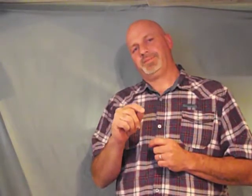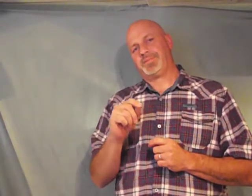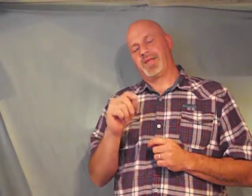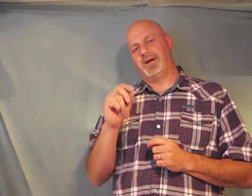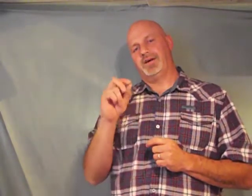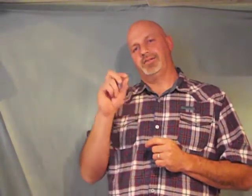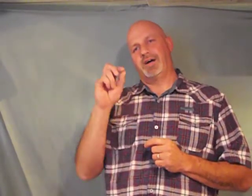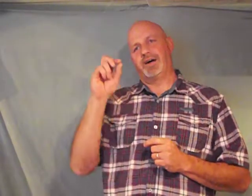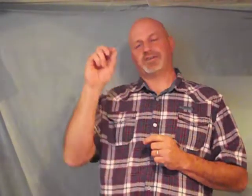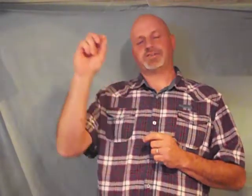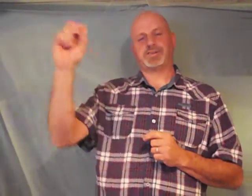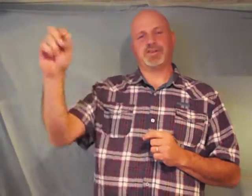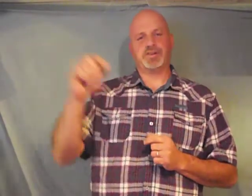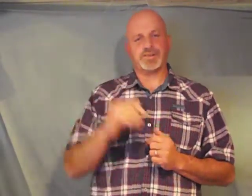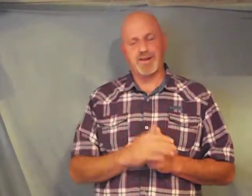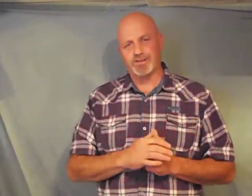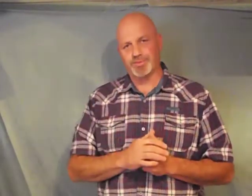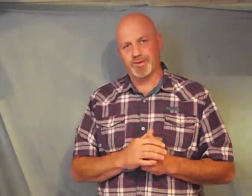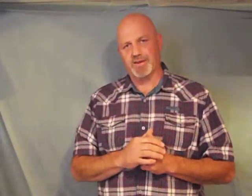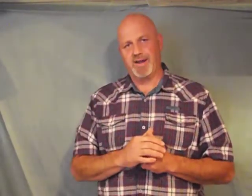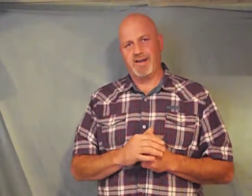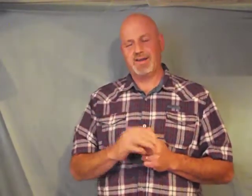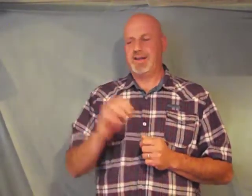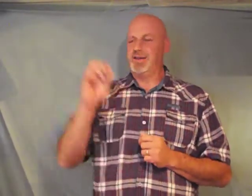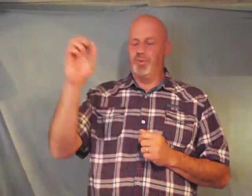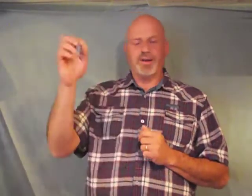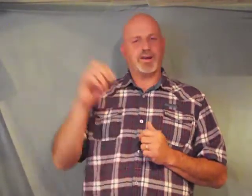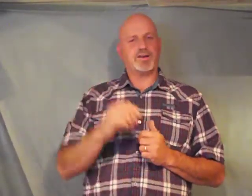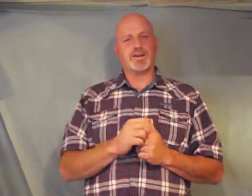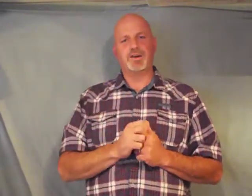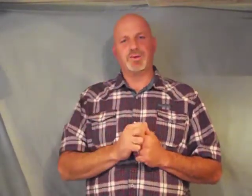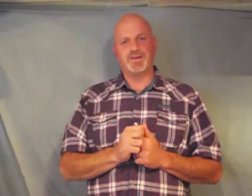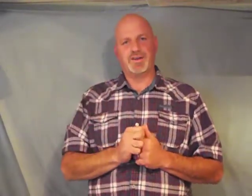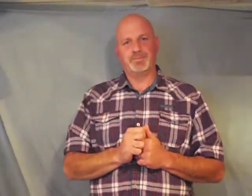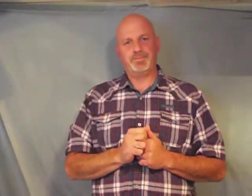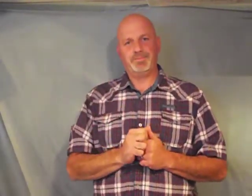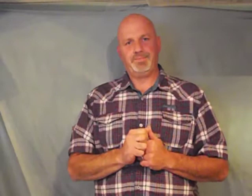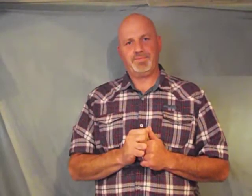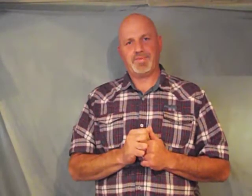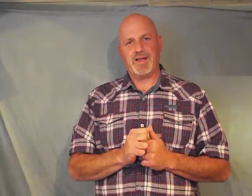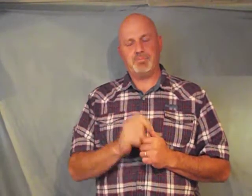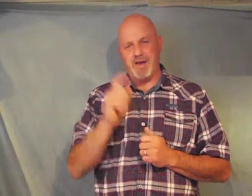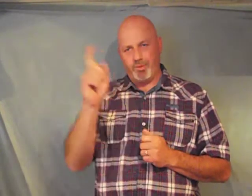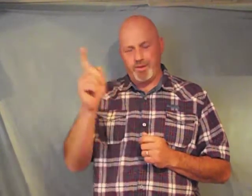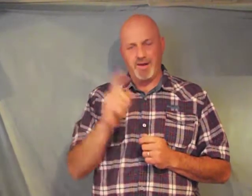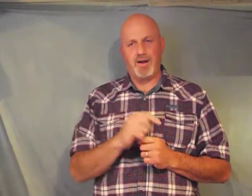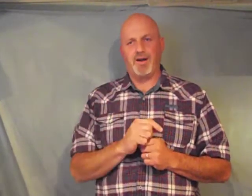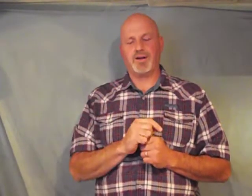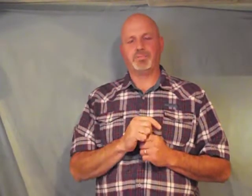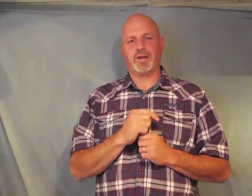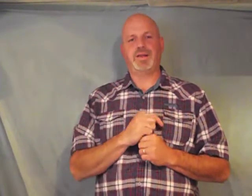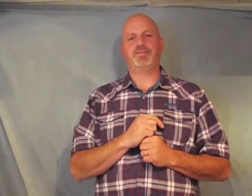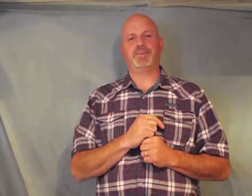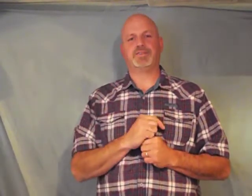of us to discuss with God we can argue with him about what our belief is